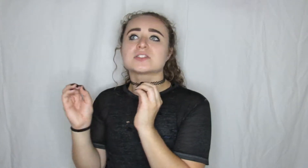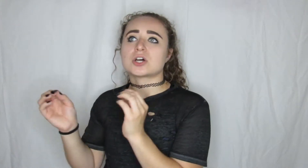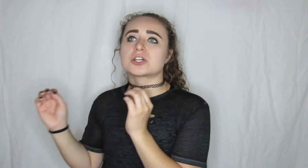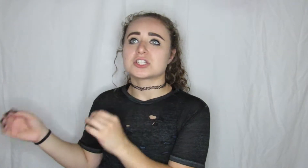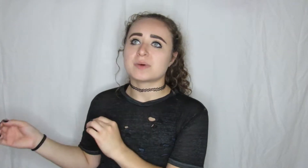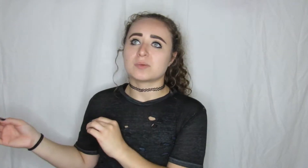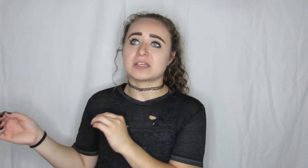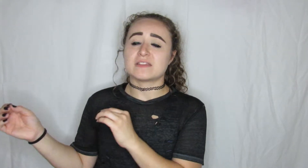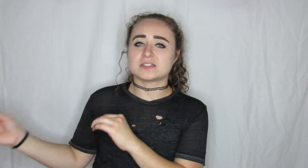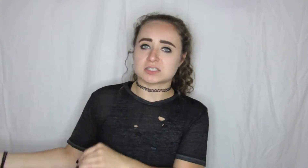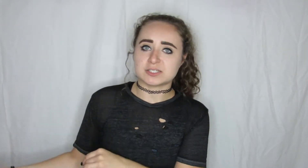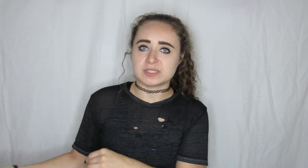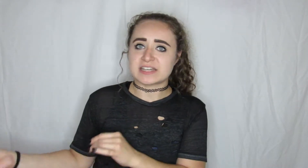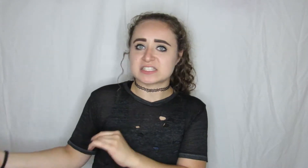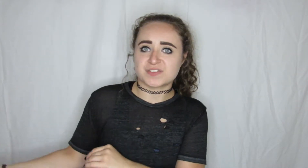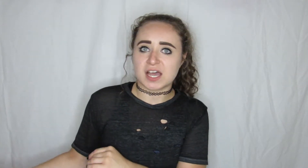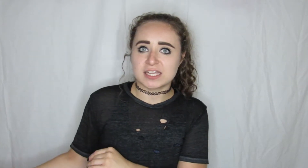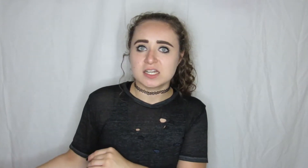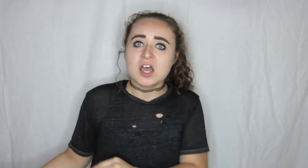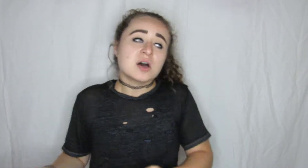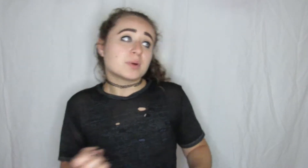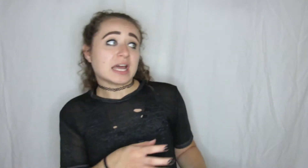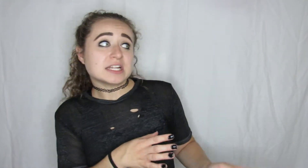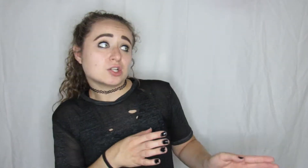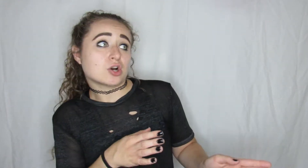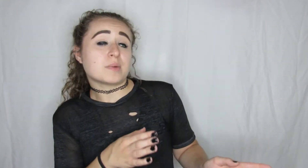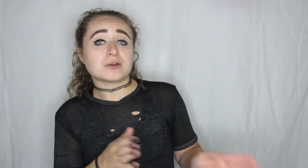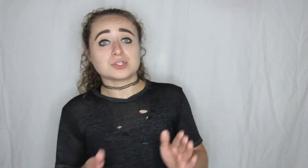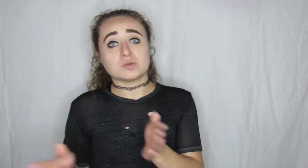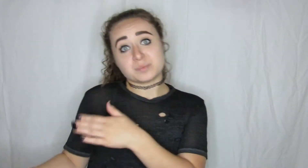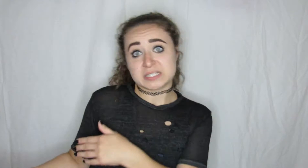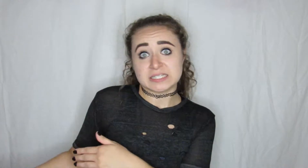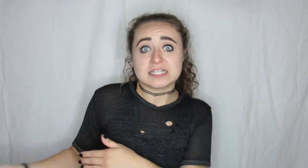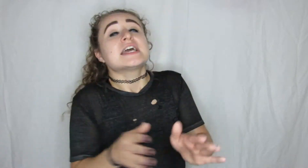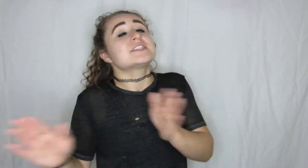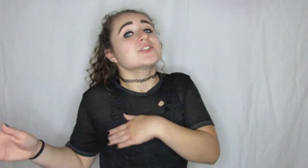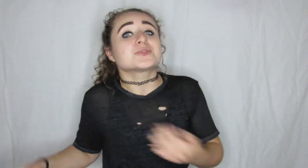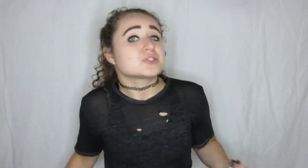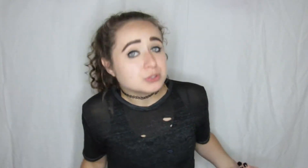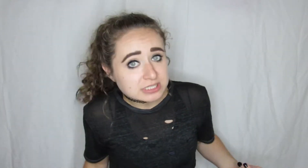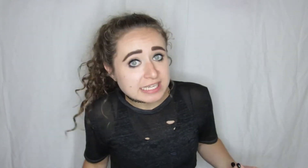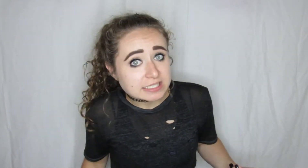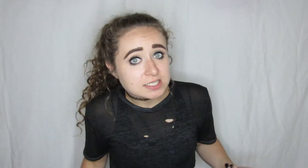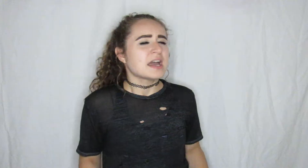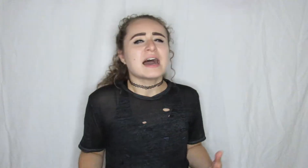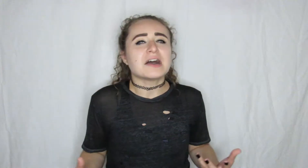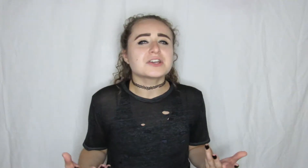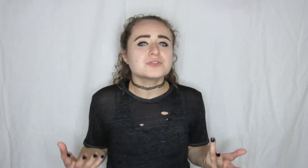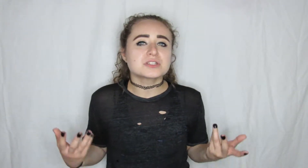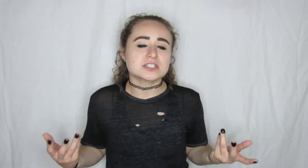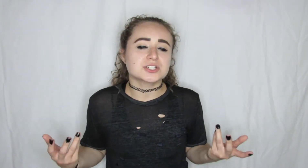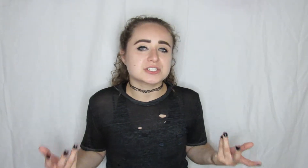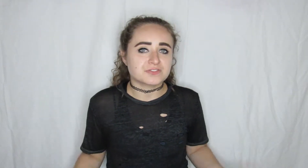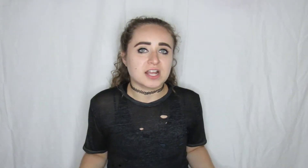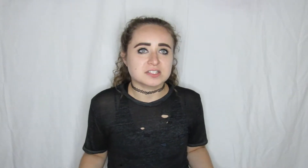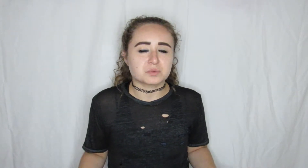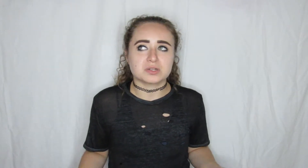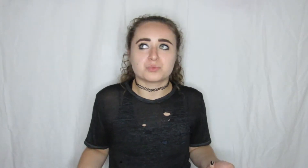and talk shit about me and then delete me that's fine but I didn't know about you and Pete until it was too late how can you consider us friends when